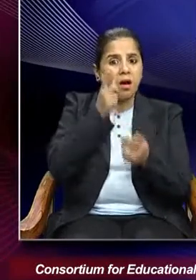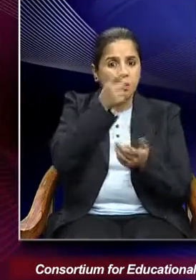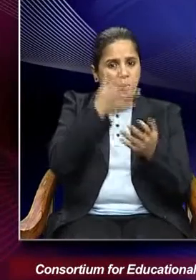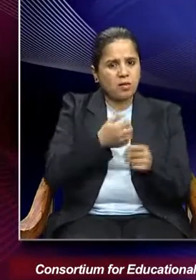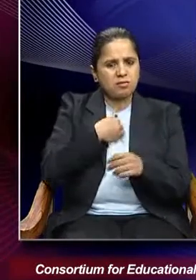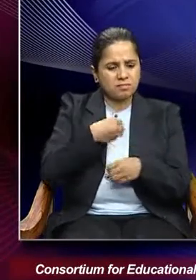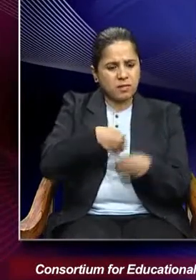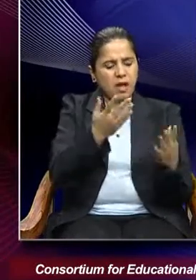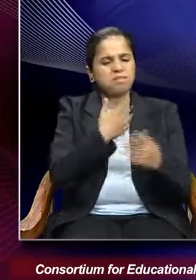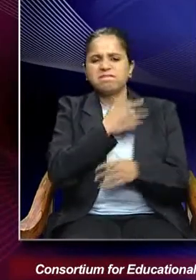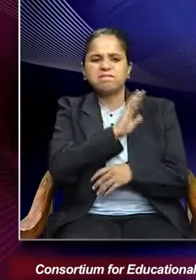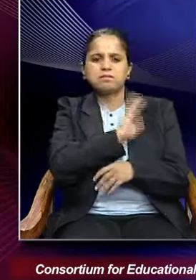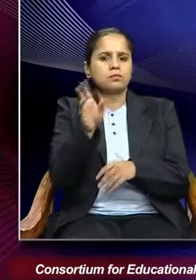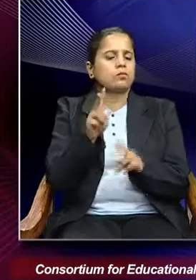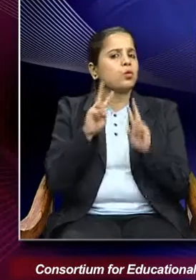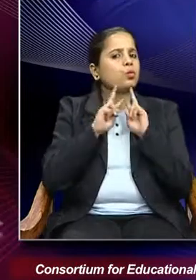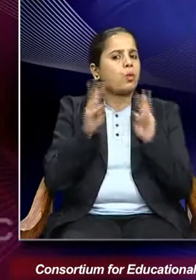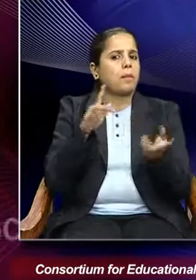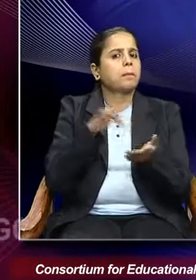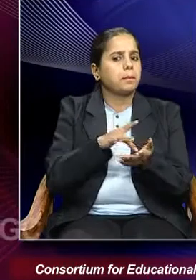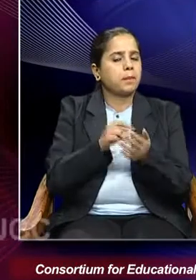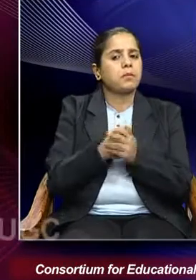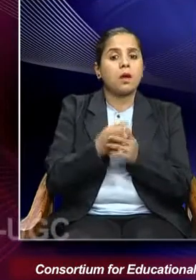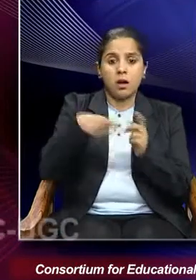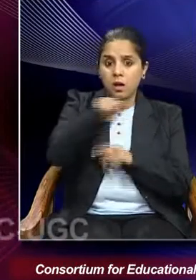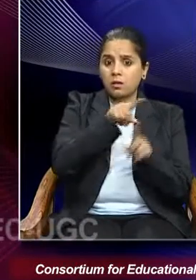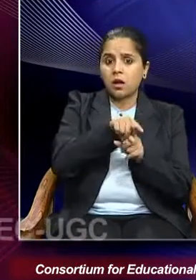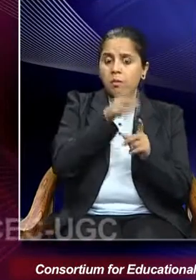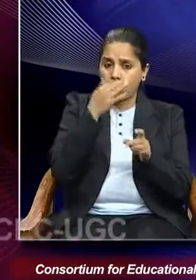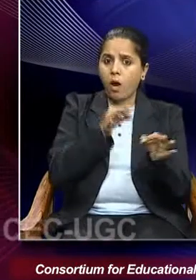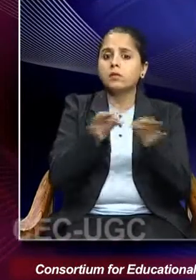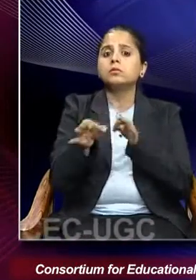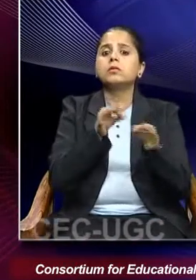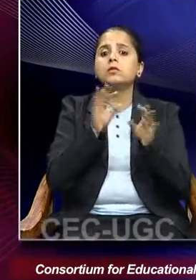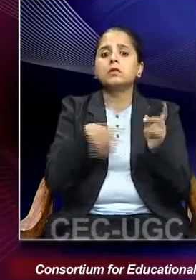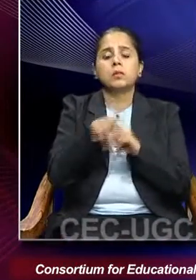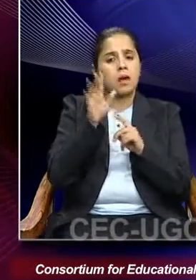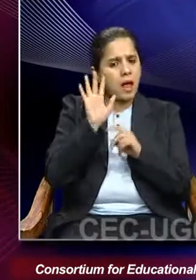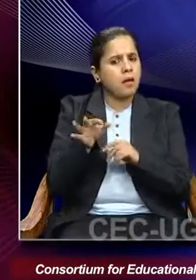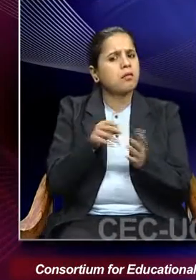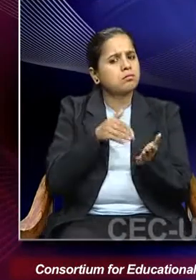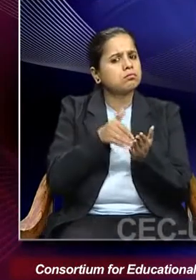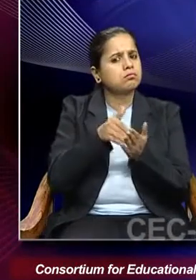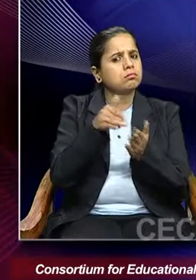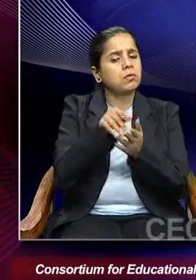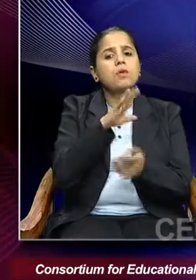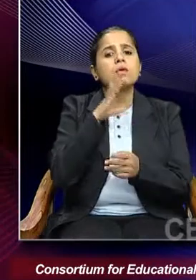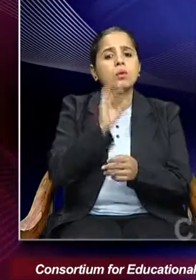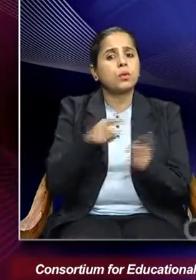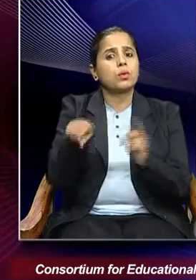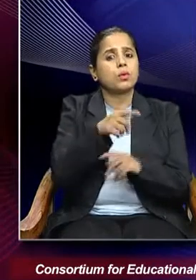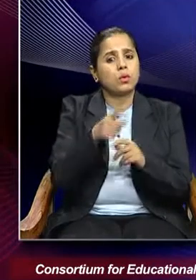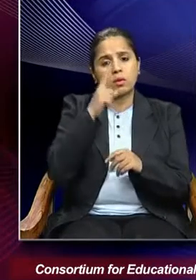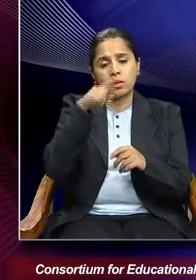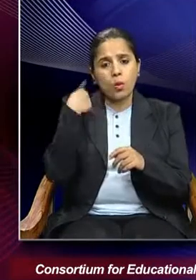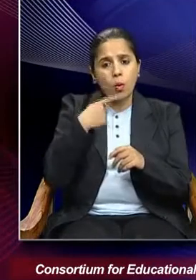in Banaras. And in fact, she has also described poignantly the reality of widow